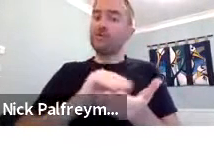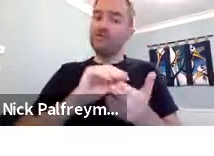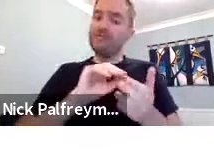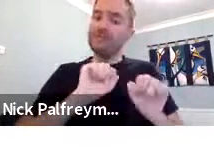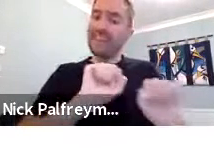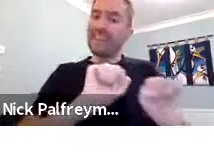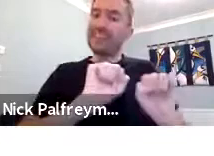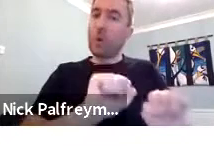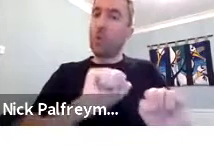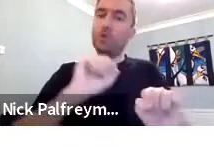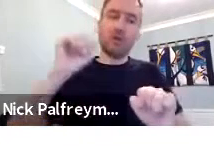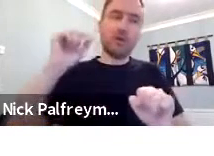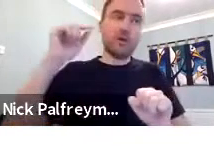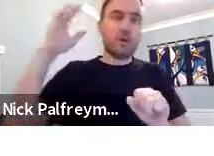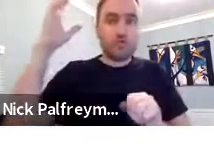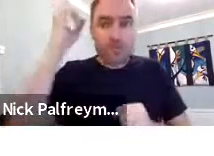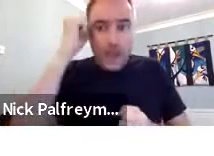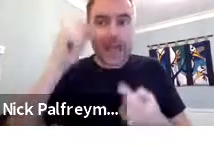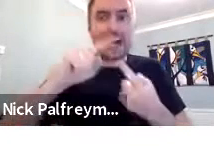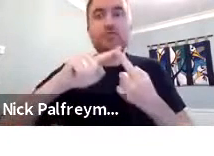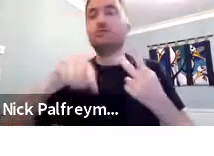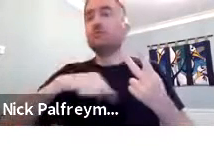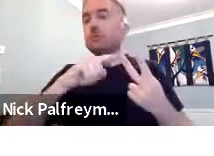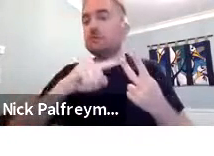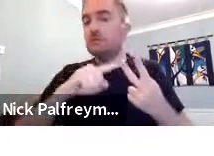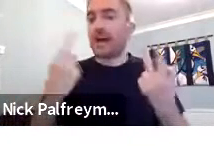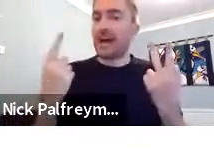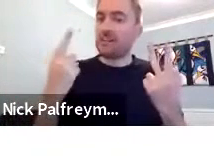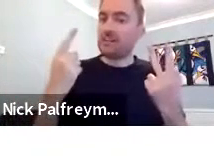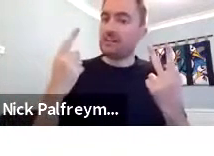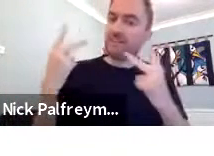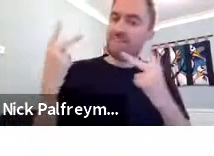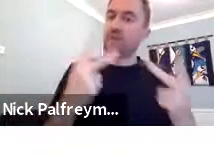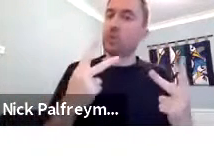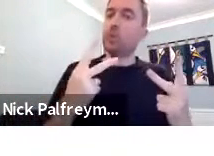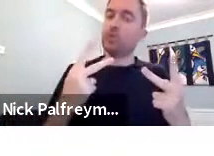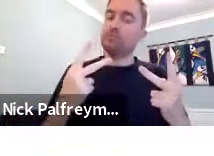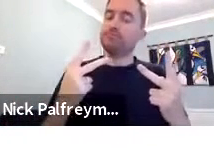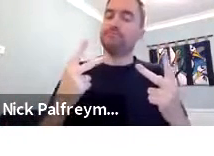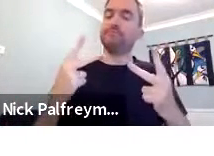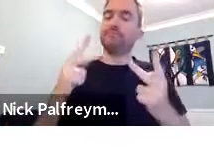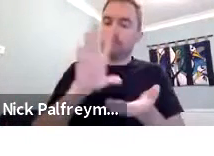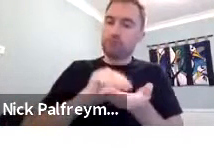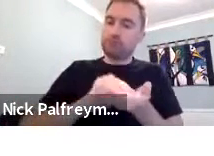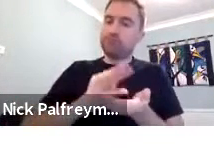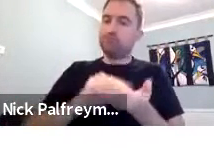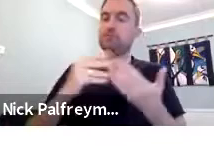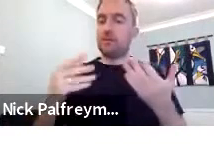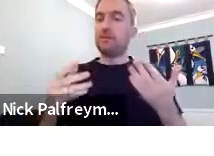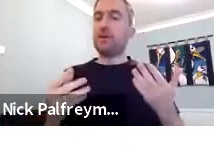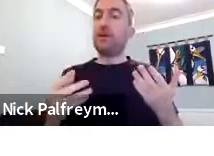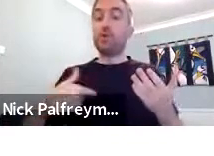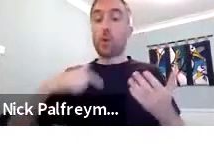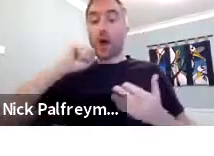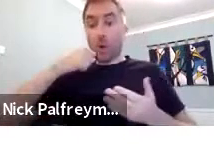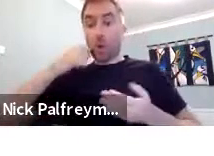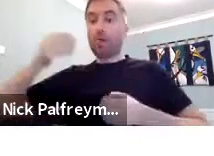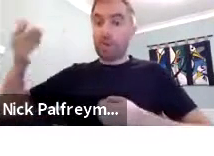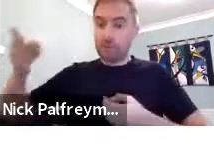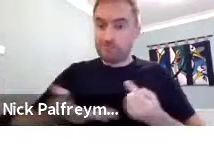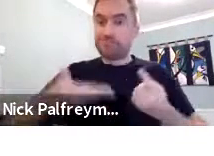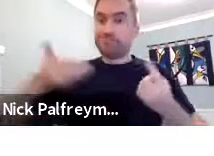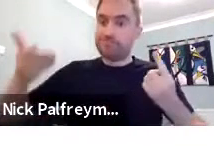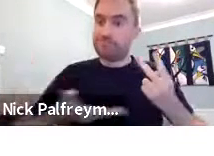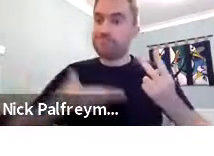beforehand. And he has actually recorded his various views